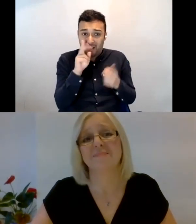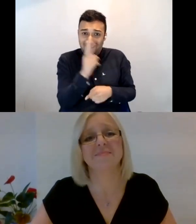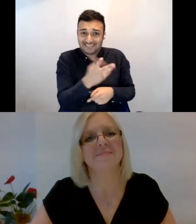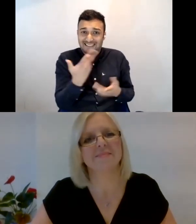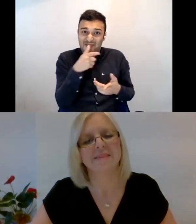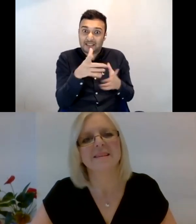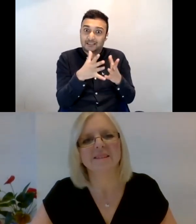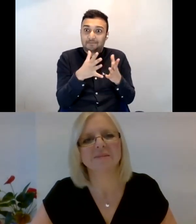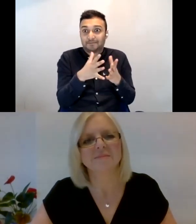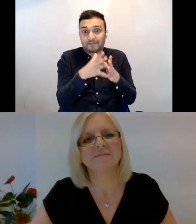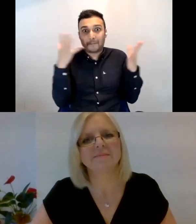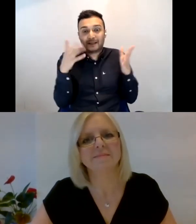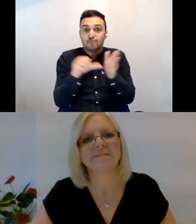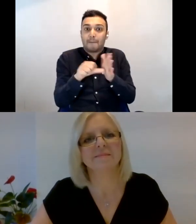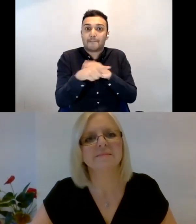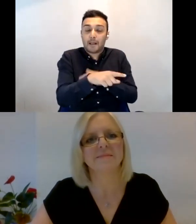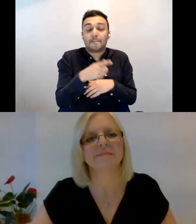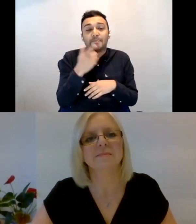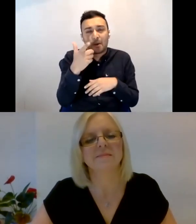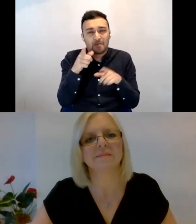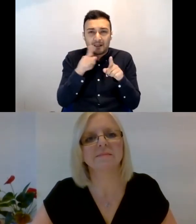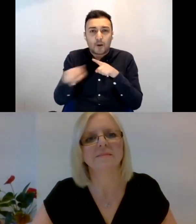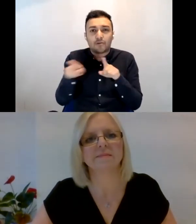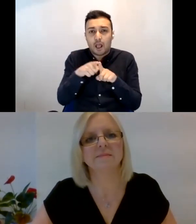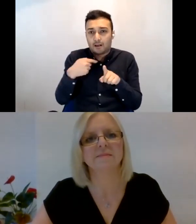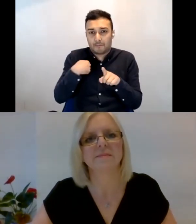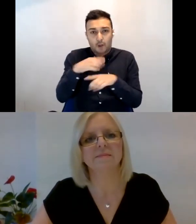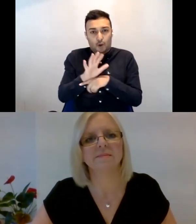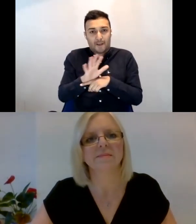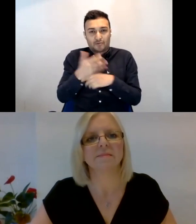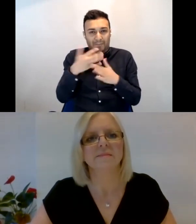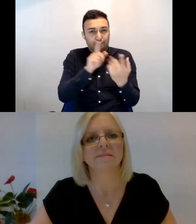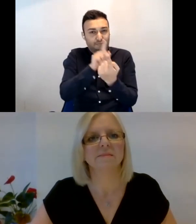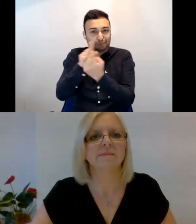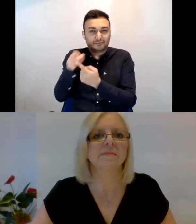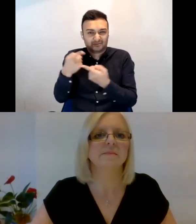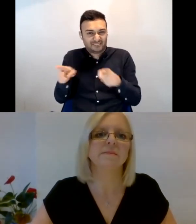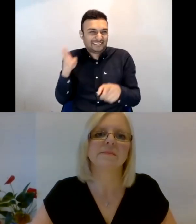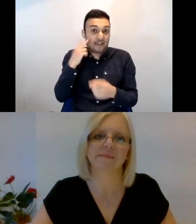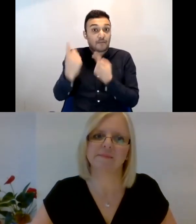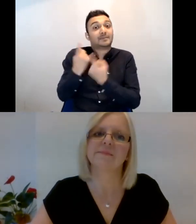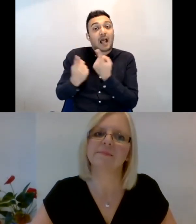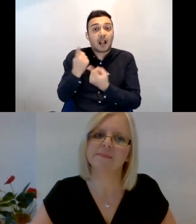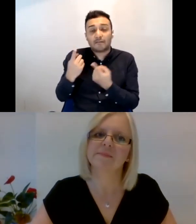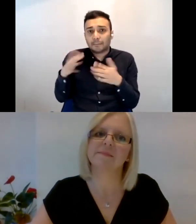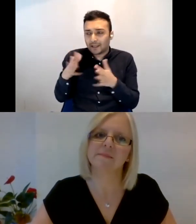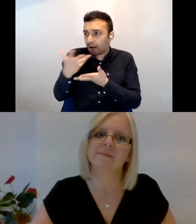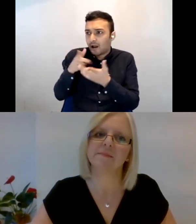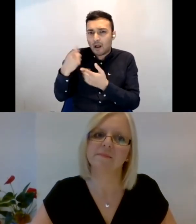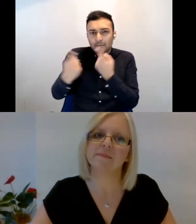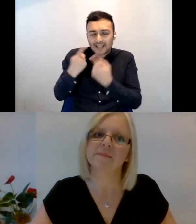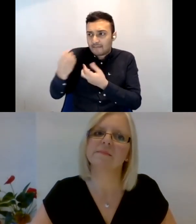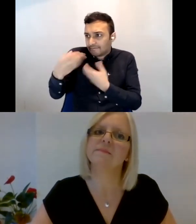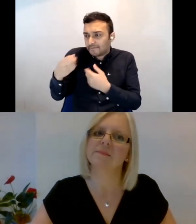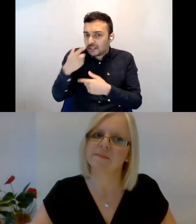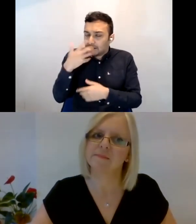is, um, especially when I was speaking to other people in my documentary, these amazing people who were deaf, they were saying it's really hard because a lot